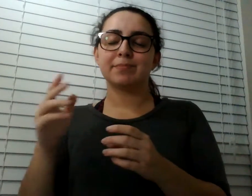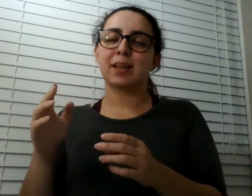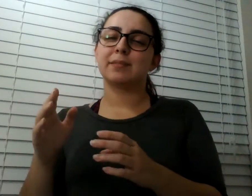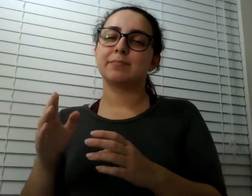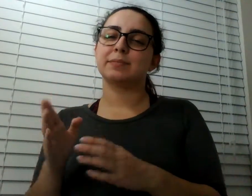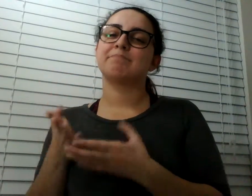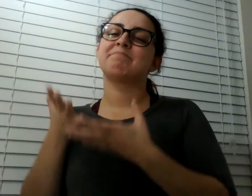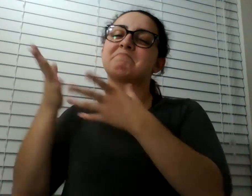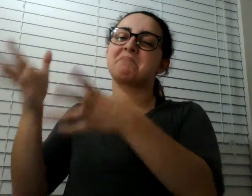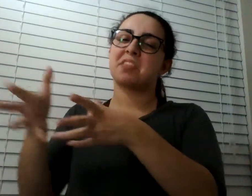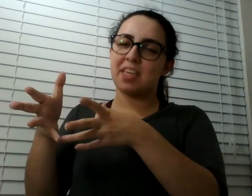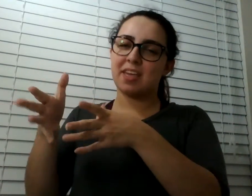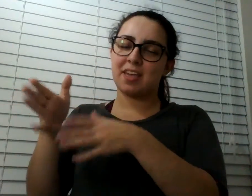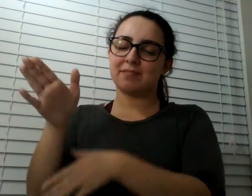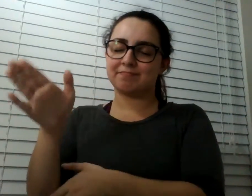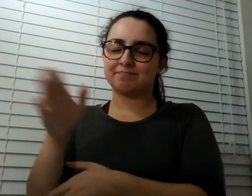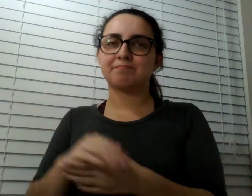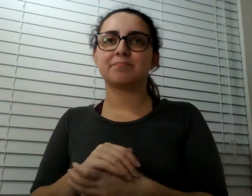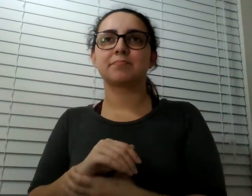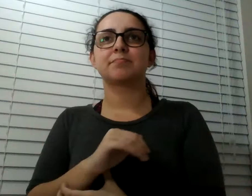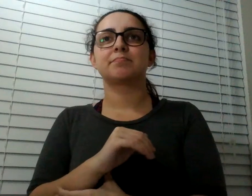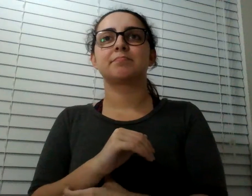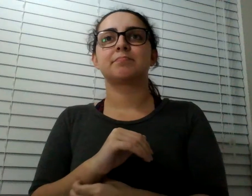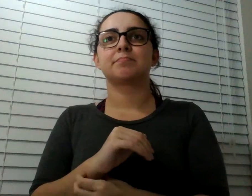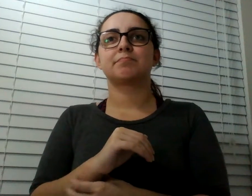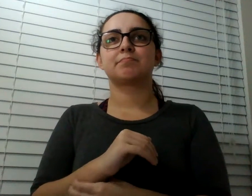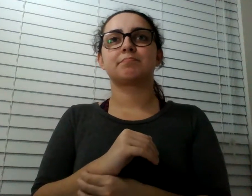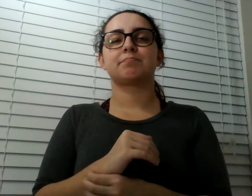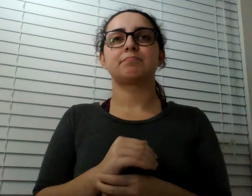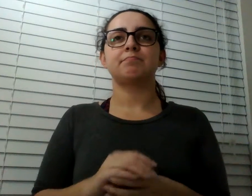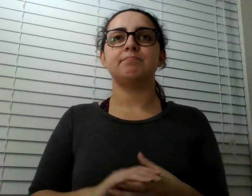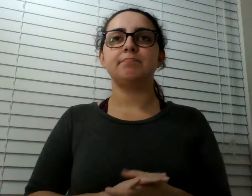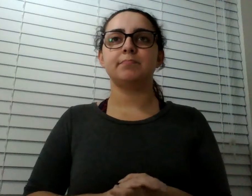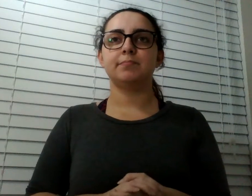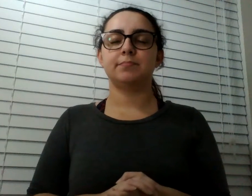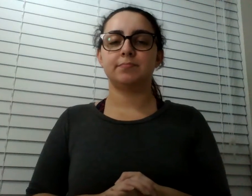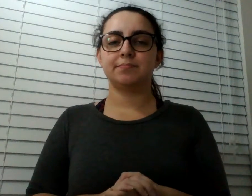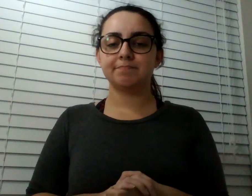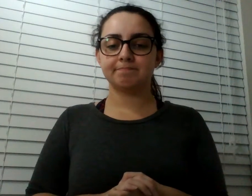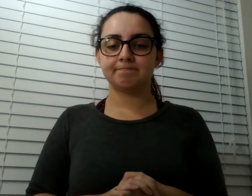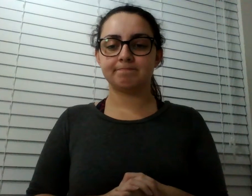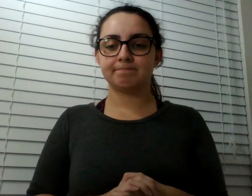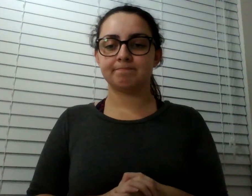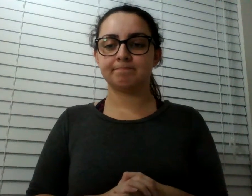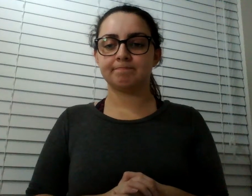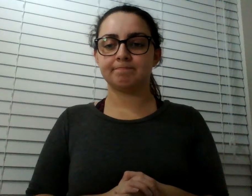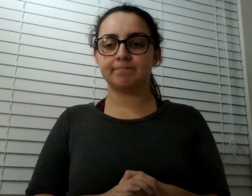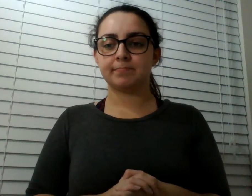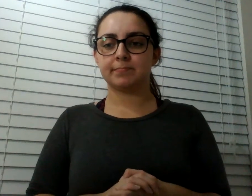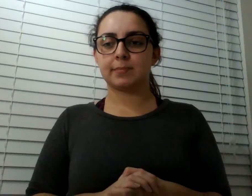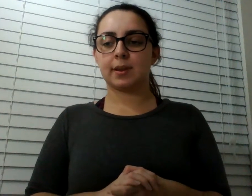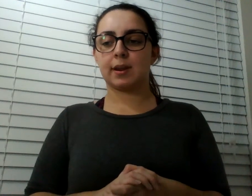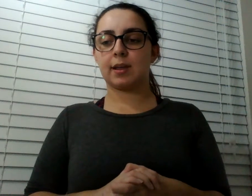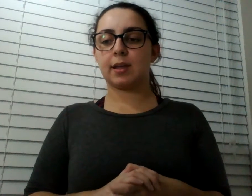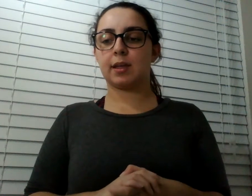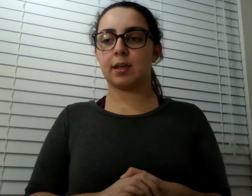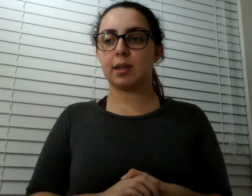guys. And Reagan's like, all right, boys, you have your emergency whistles. Remember, three times, but no joking. Okay, final